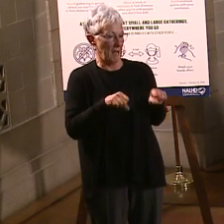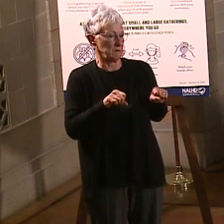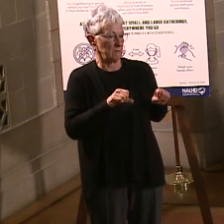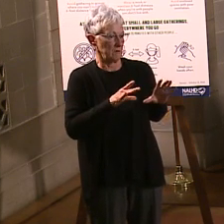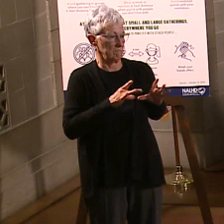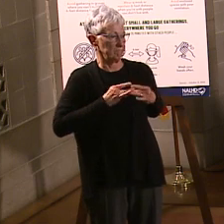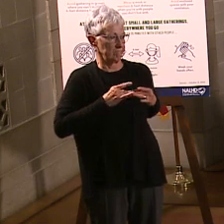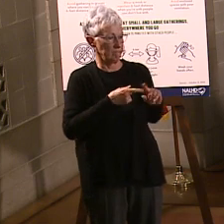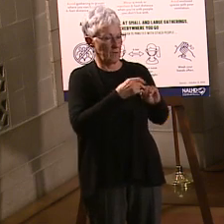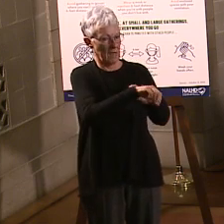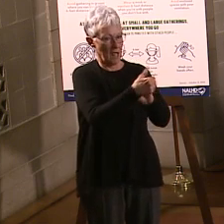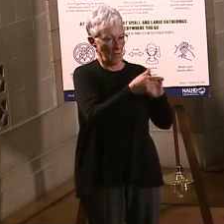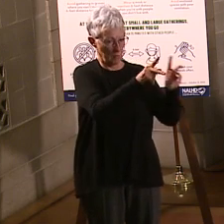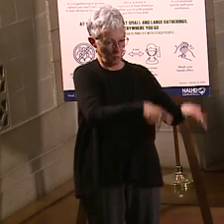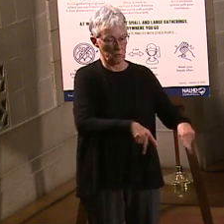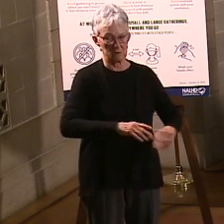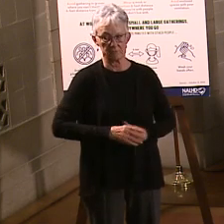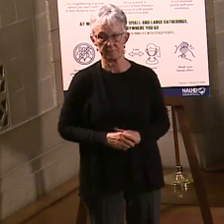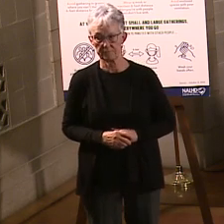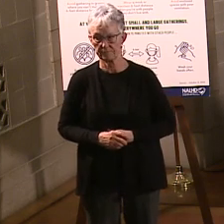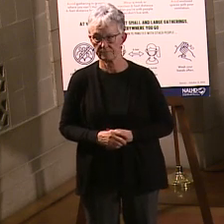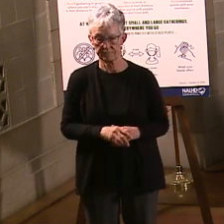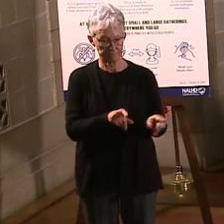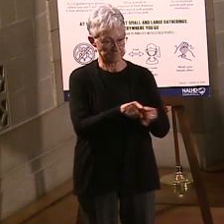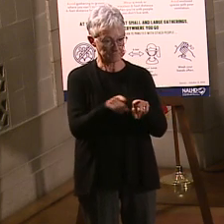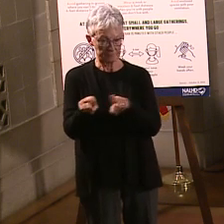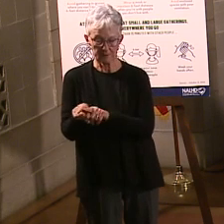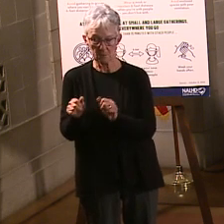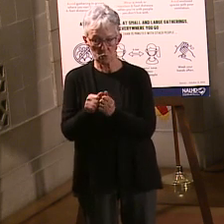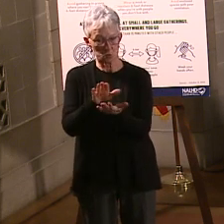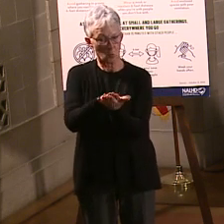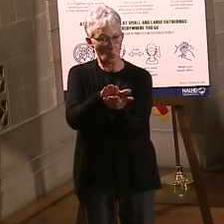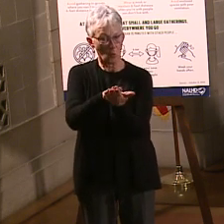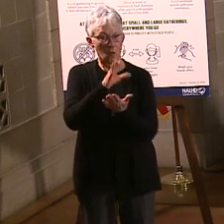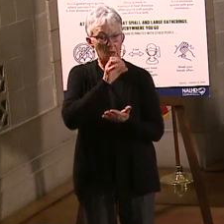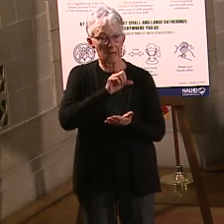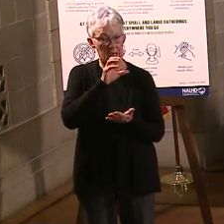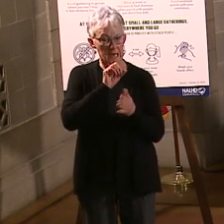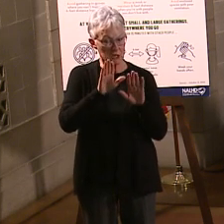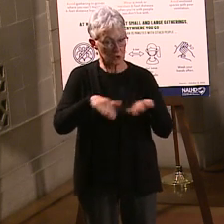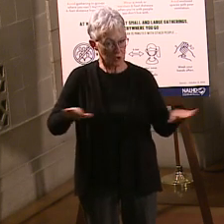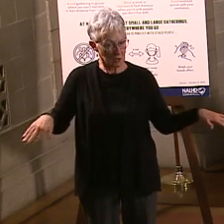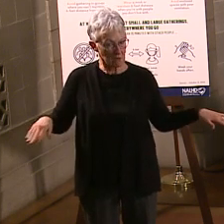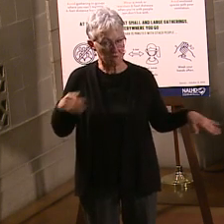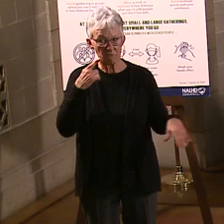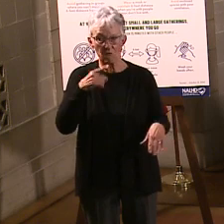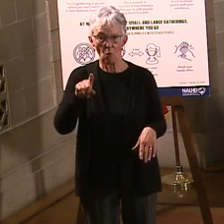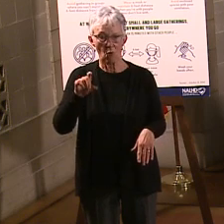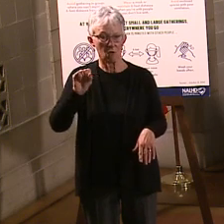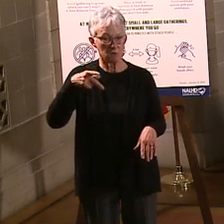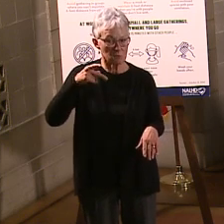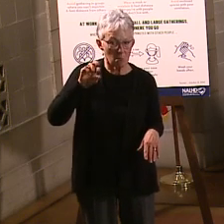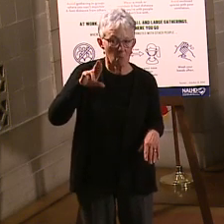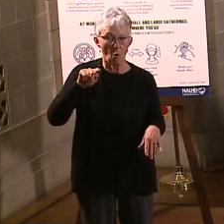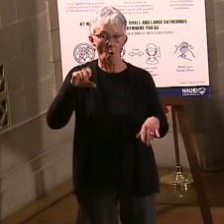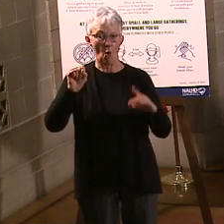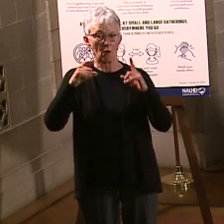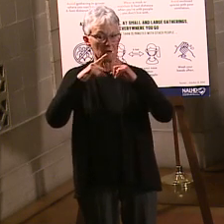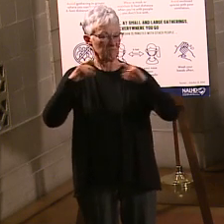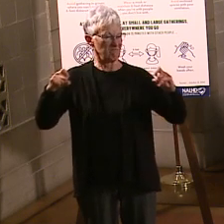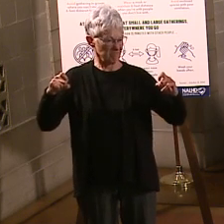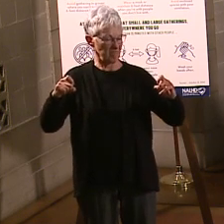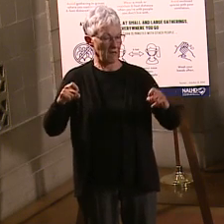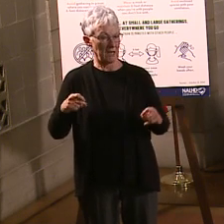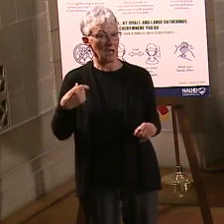had for school aged kids and extracurricular activity. So this is something we've done before. And again, the idea here is we really want